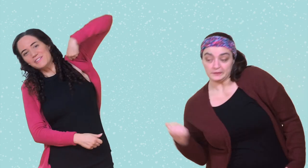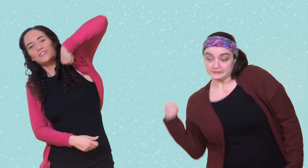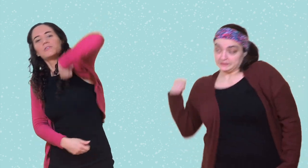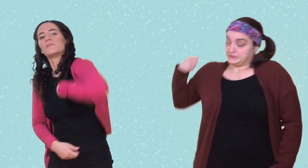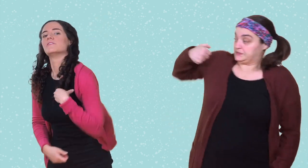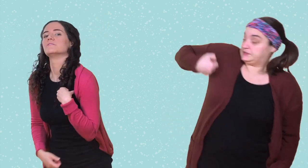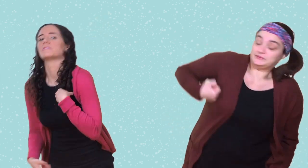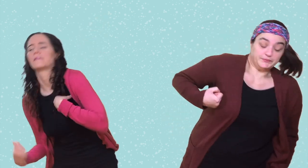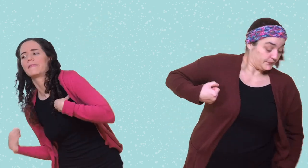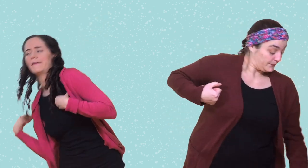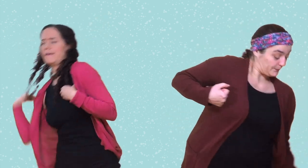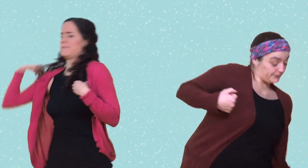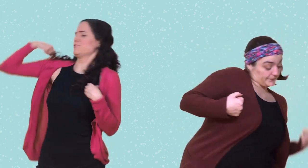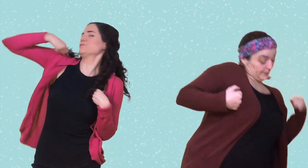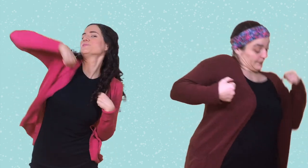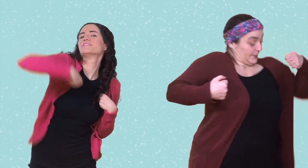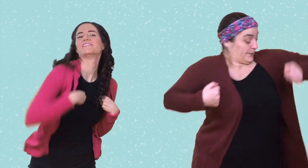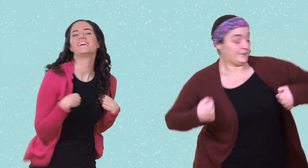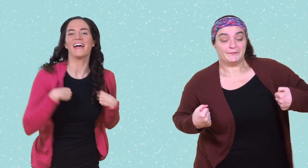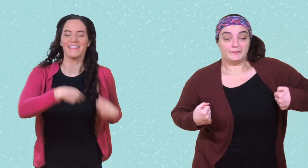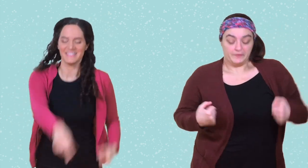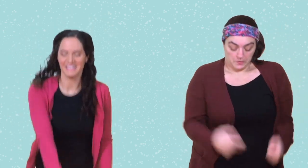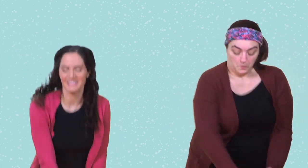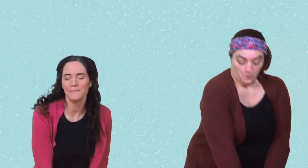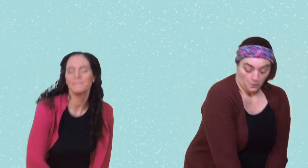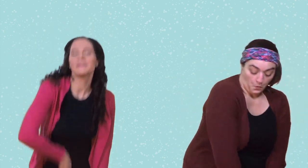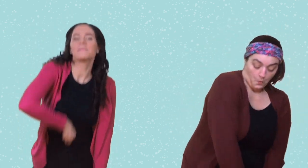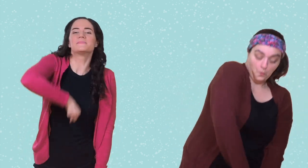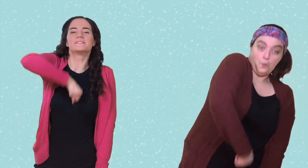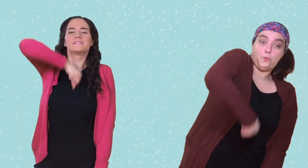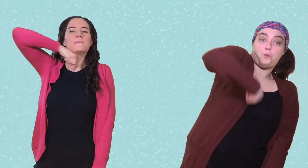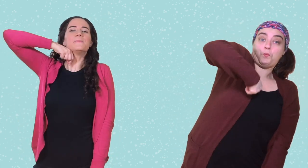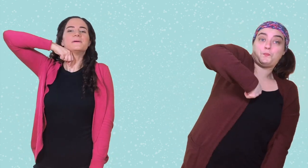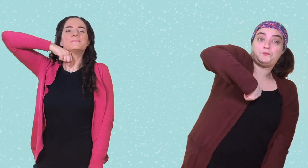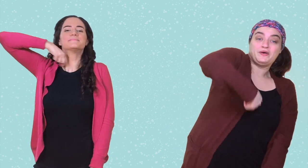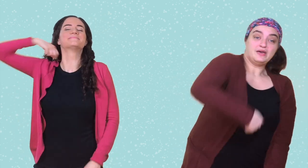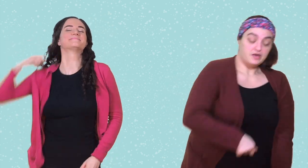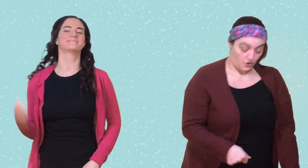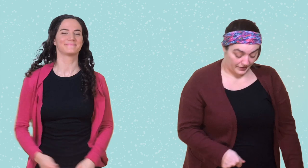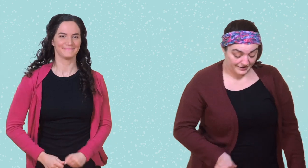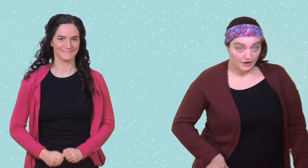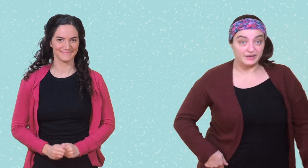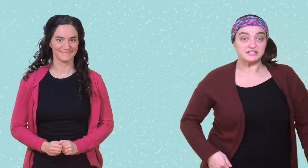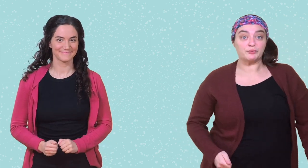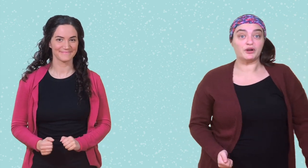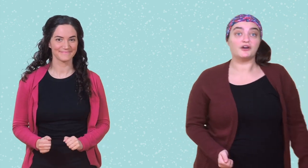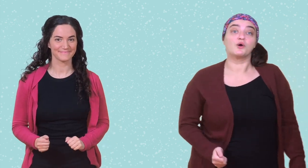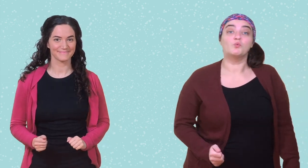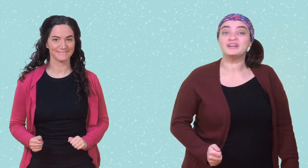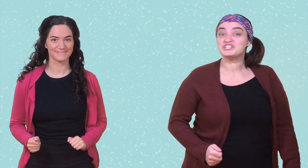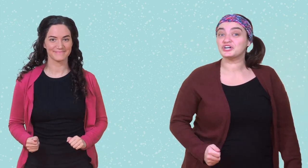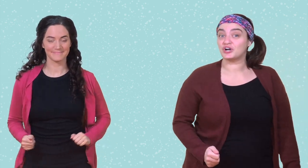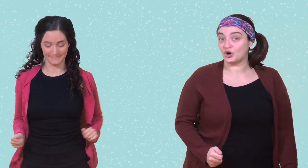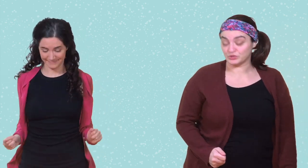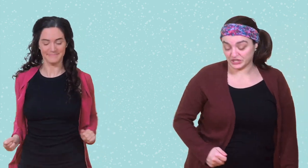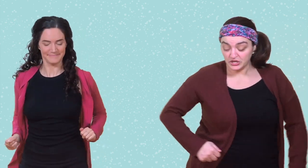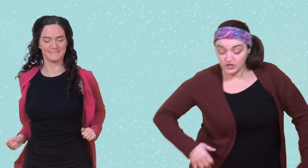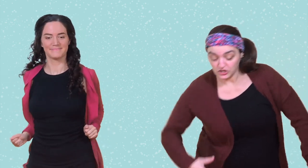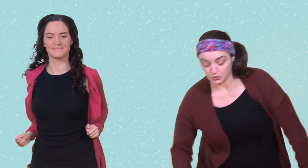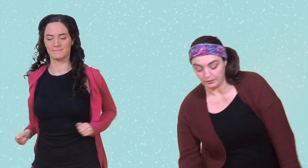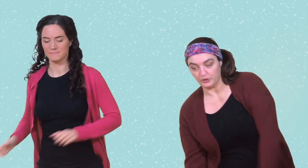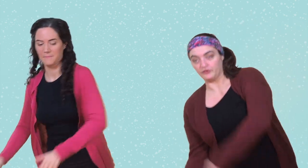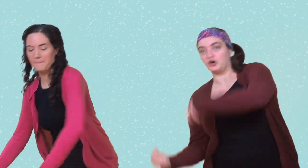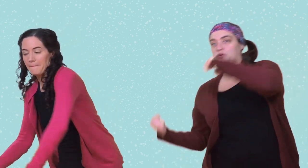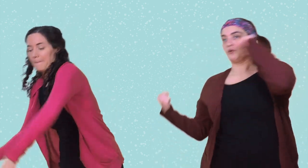over your shoulders. Other shoulder. And then zip it up. Zip! Okay, now we need to put on our winter coat.